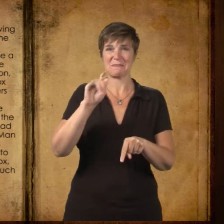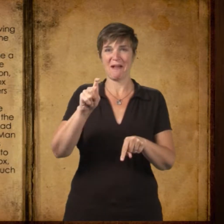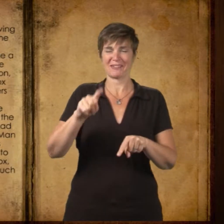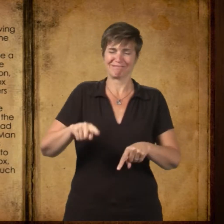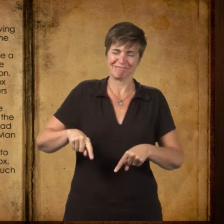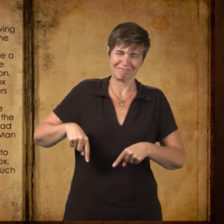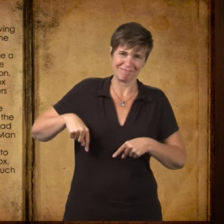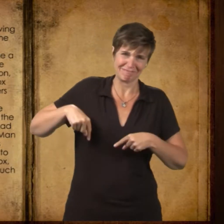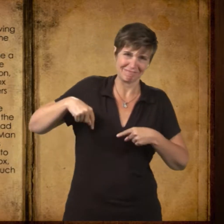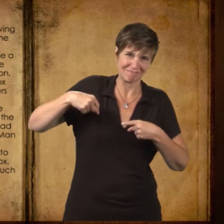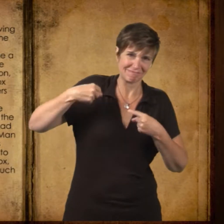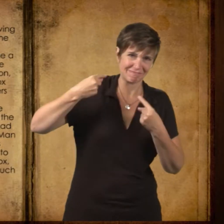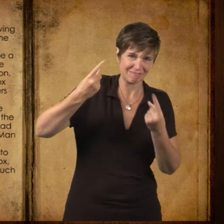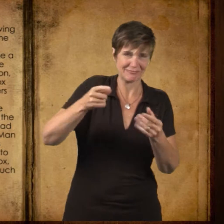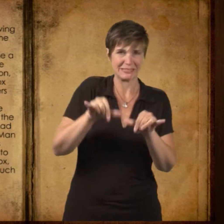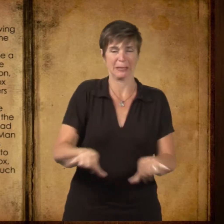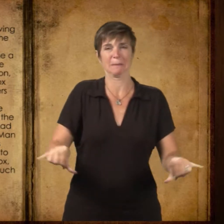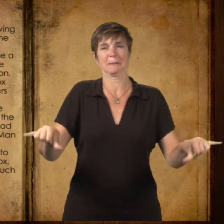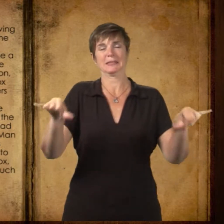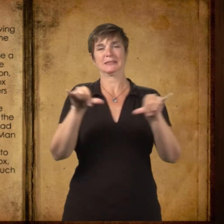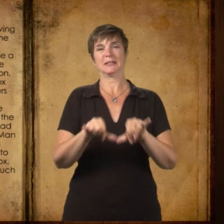the oldest man in town, was born.